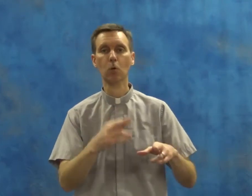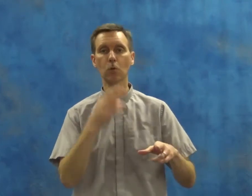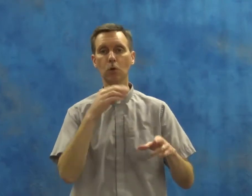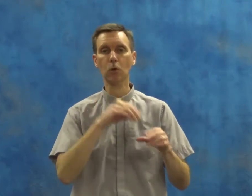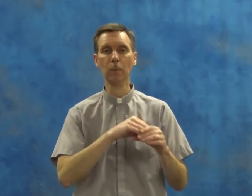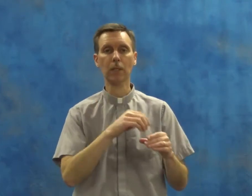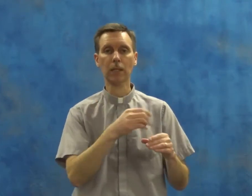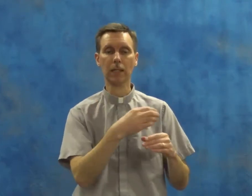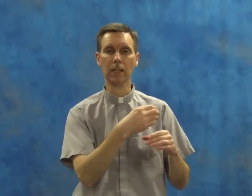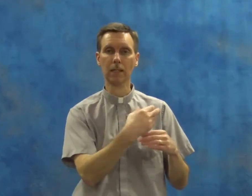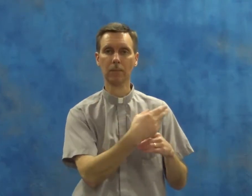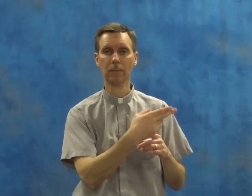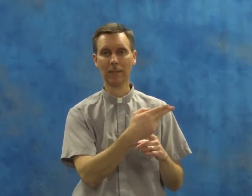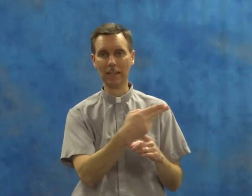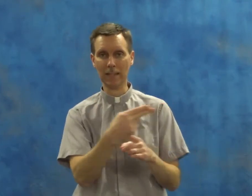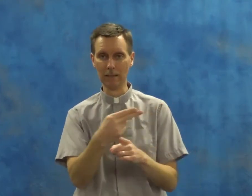room in the inn.